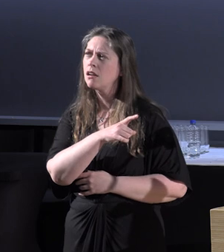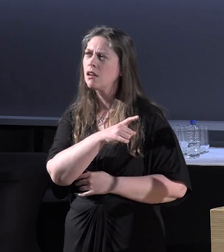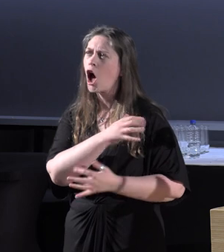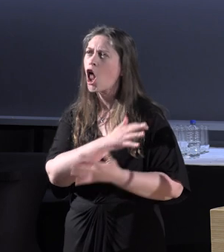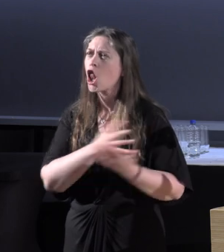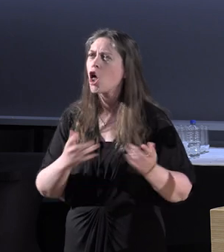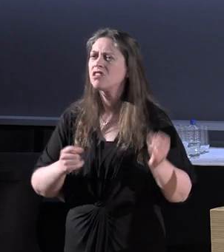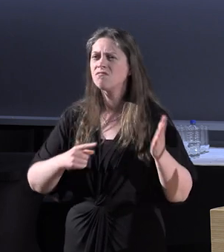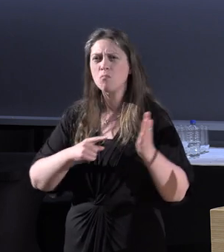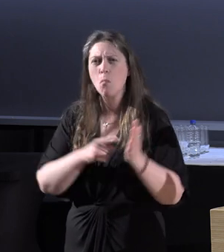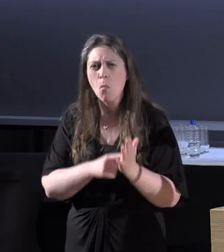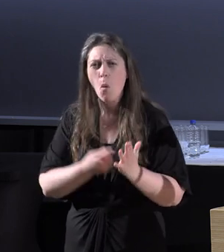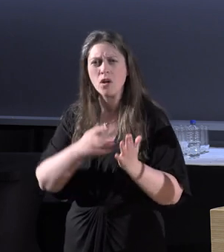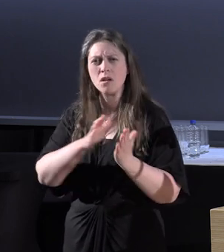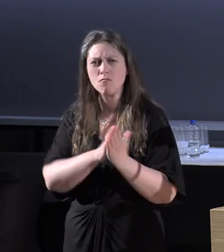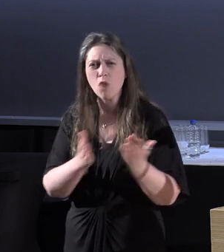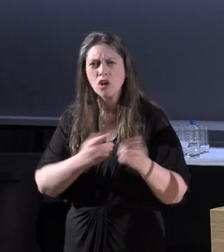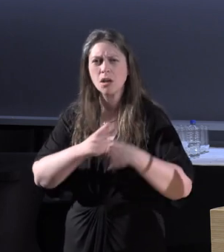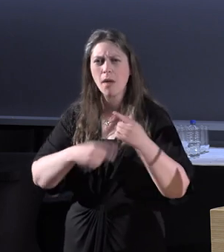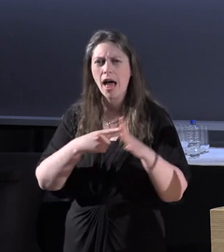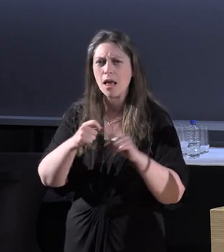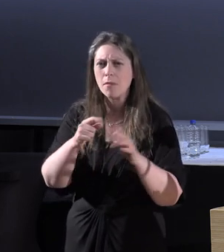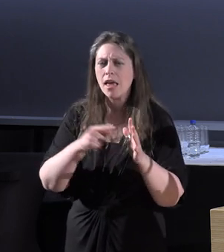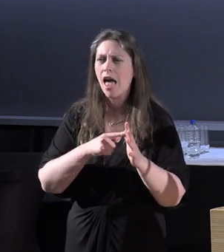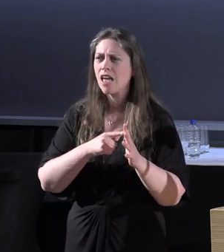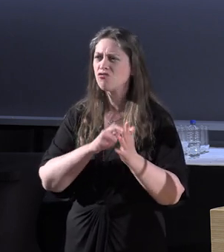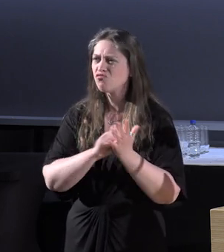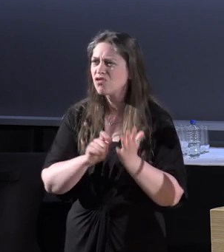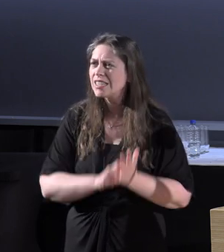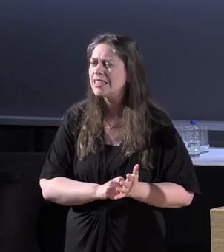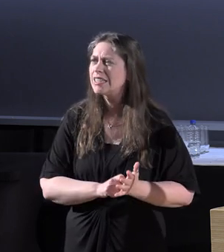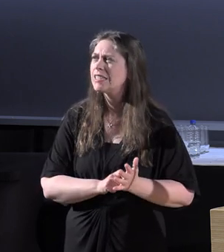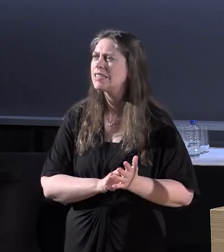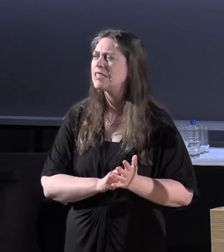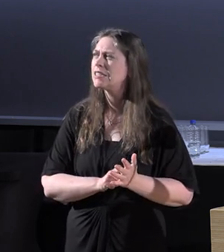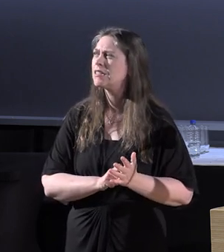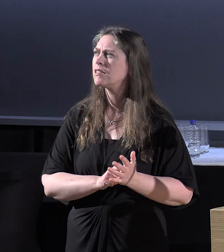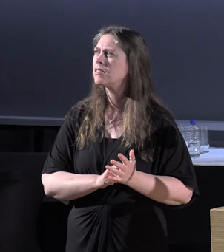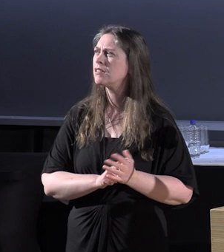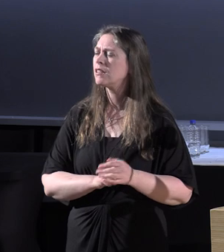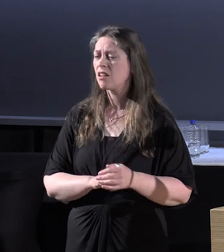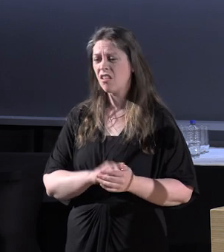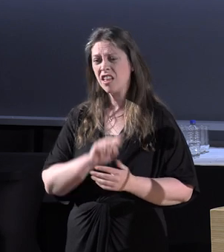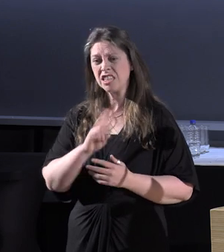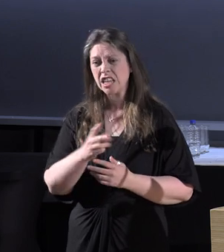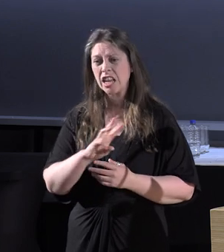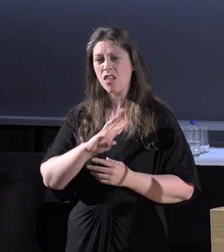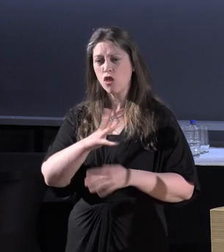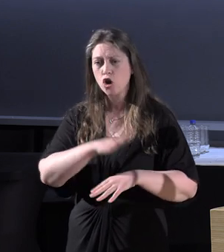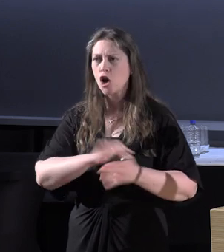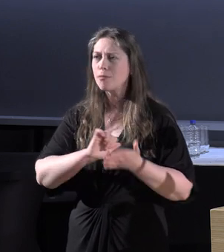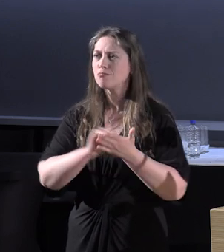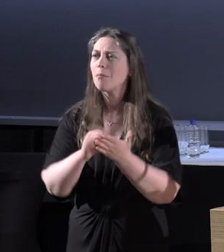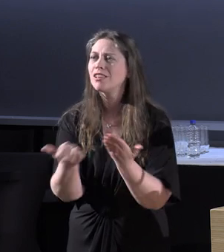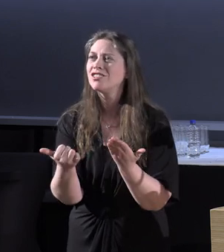textbooks in the field of APA that went into second and third editions and so on.